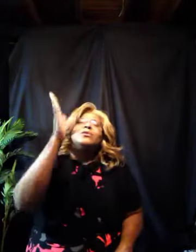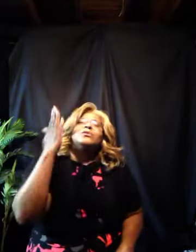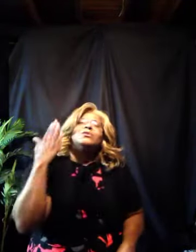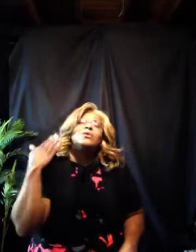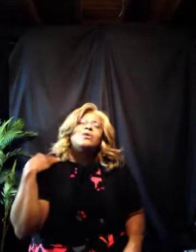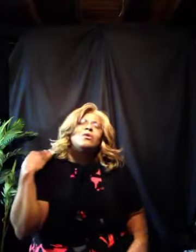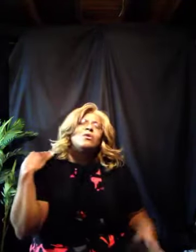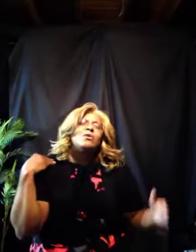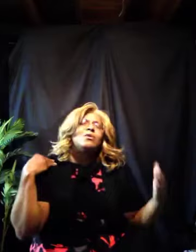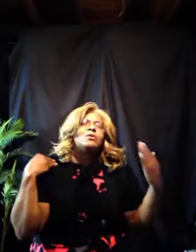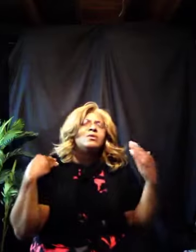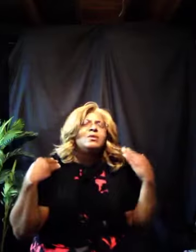shoulders